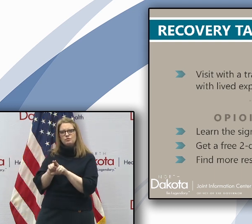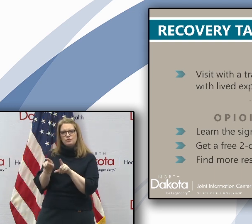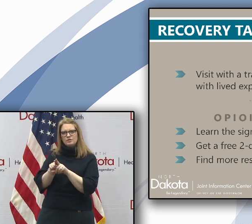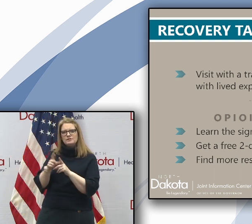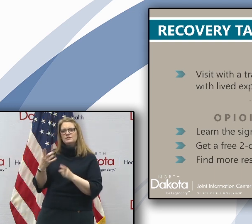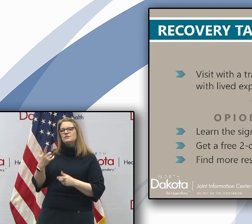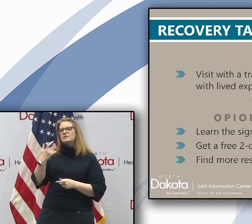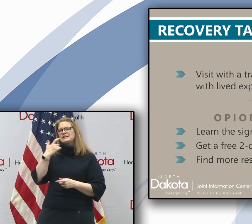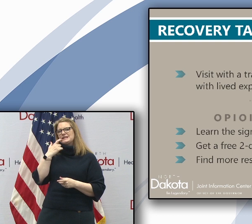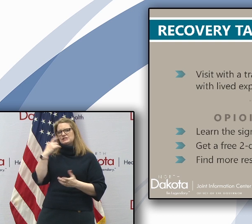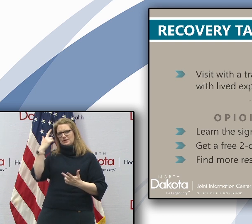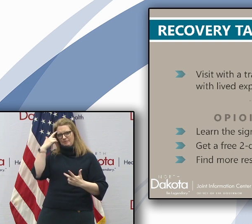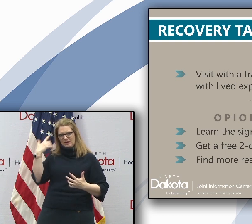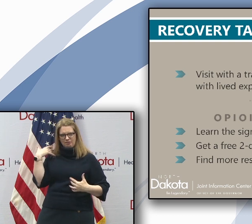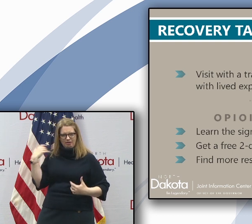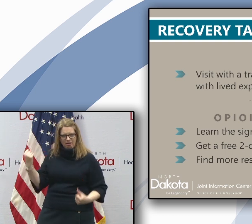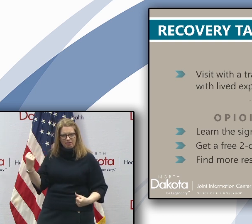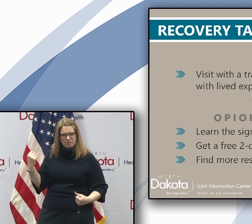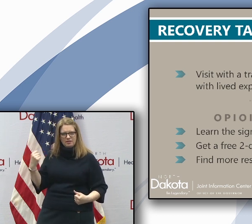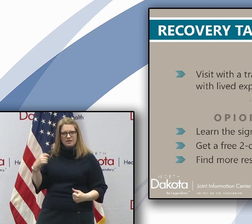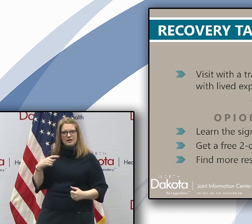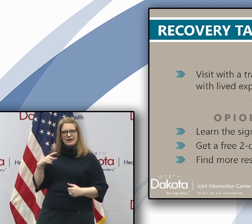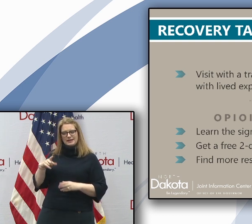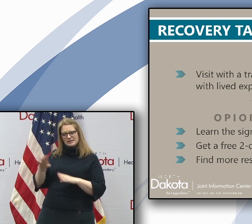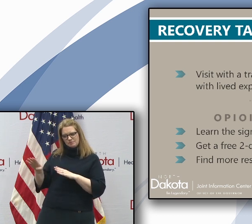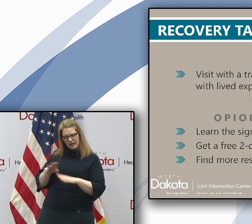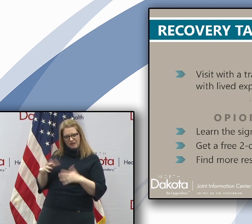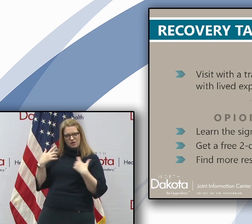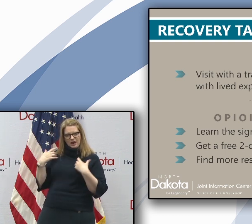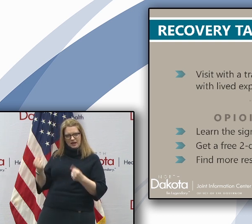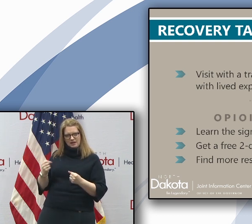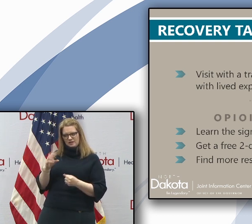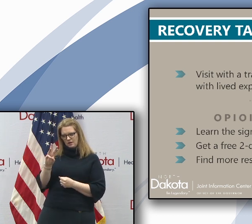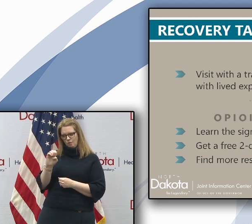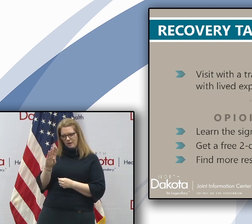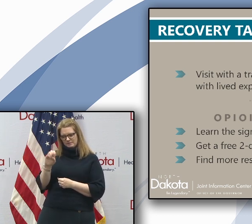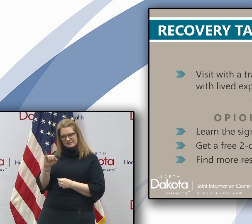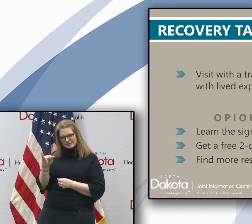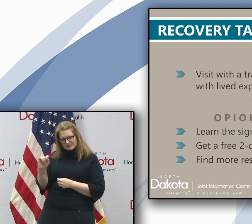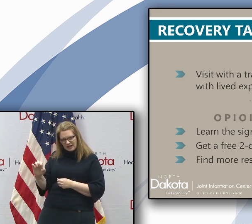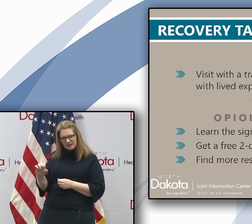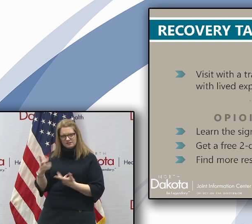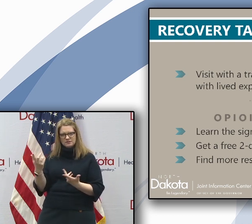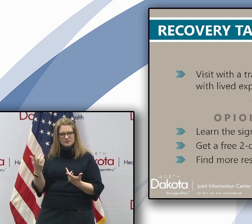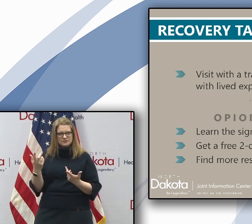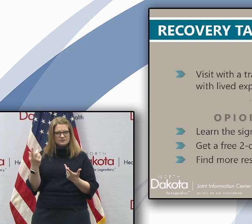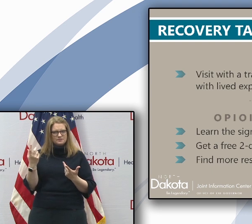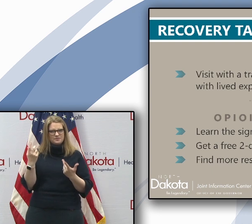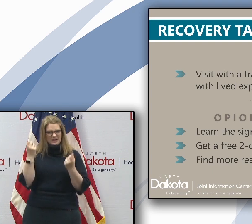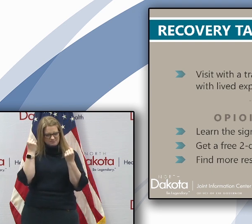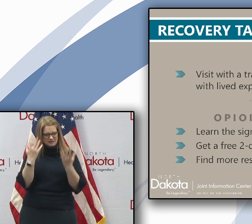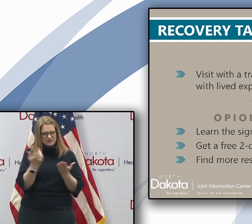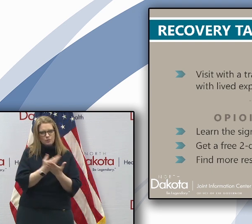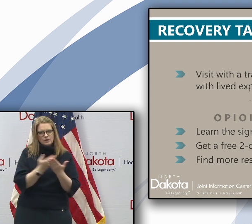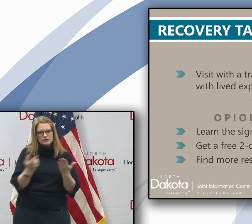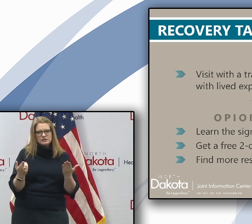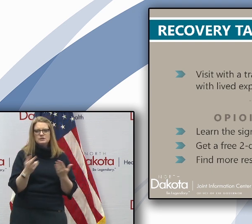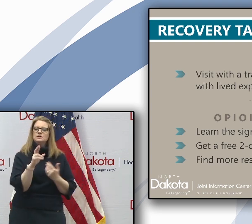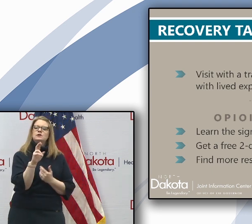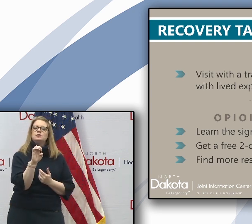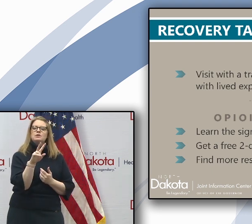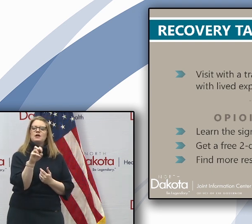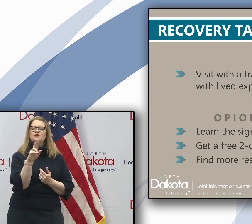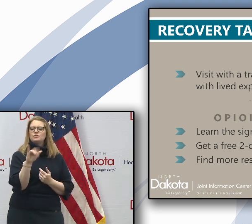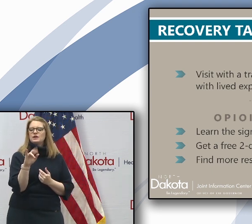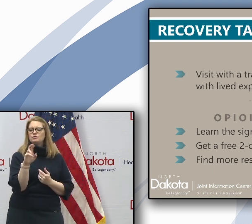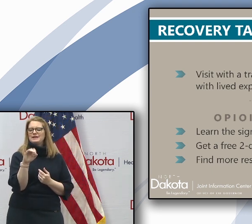and mental health at this behavioral health website. And you can find a lot of those same resources, resources at recoveryreinvented